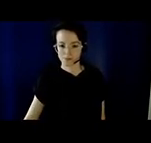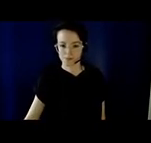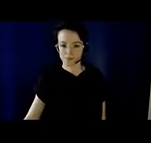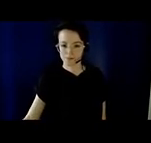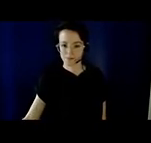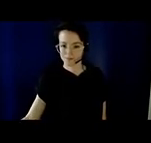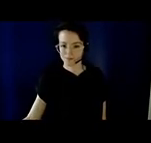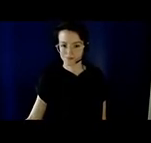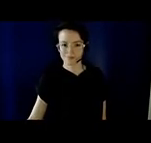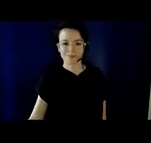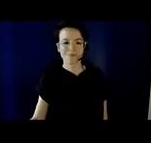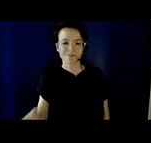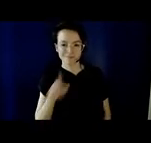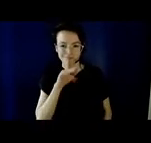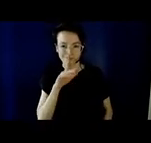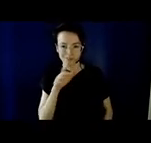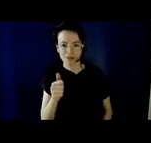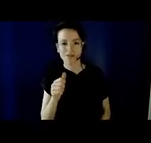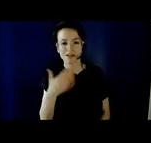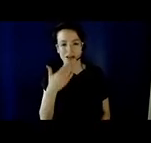Thank you so much.